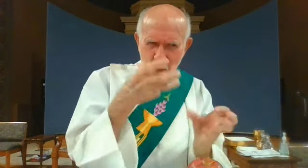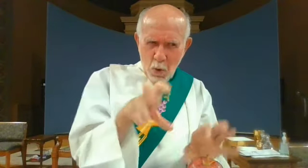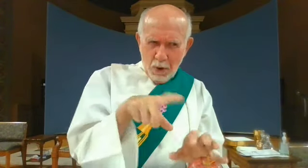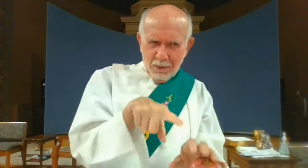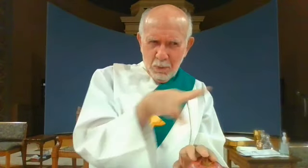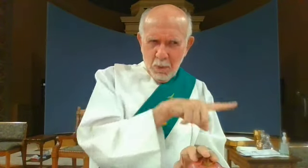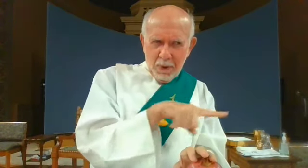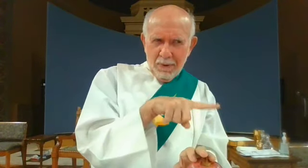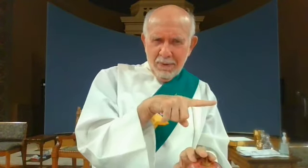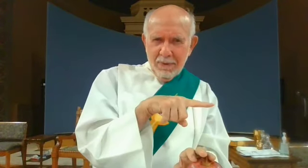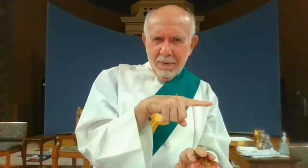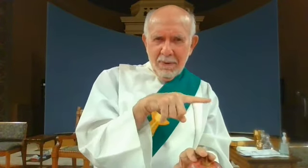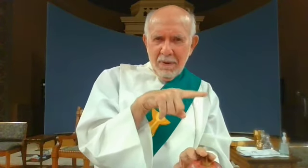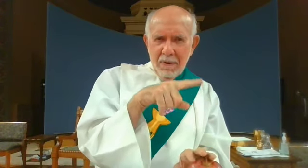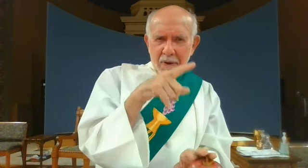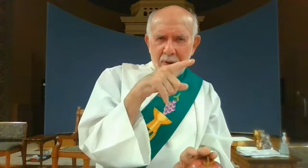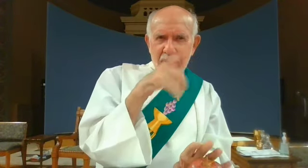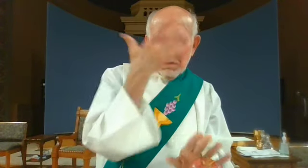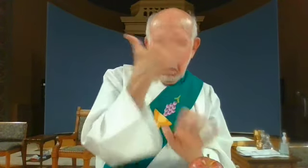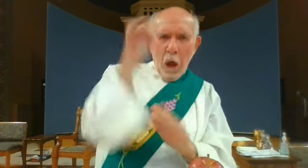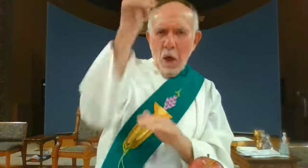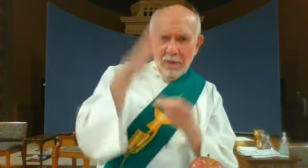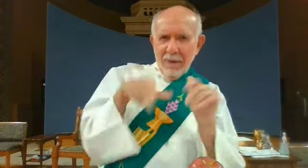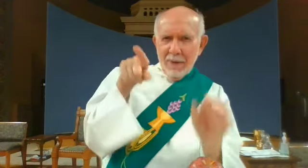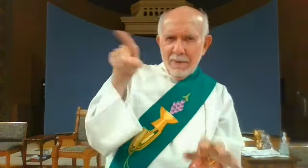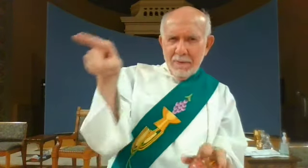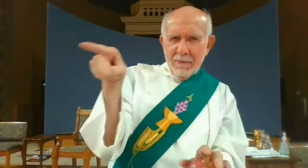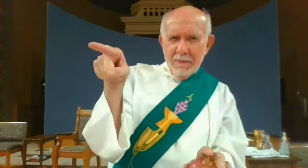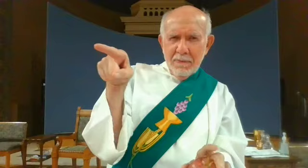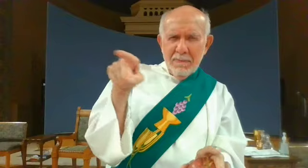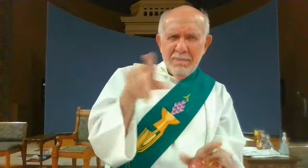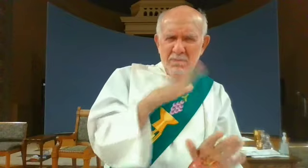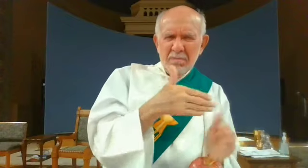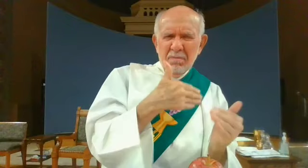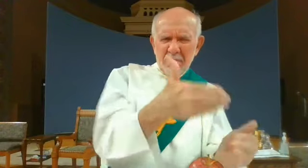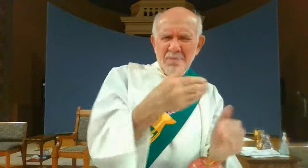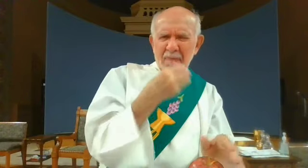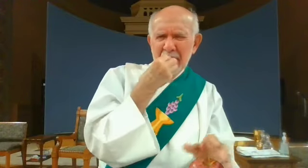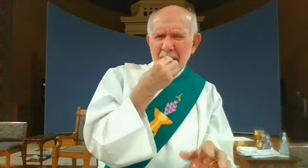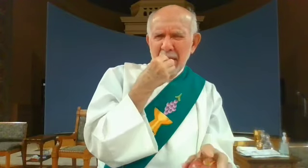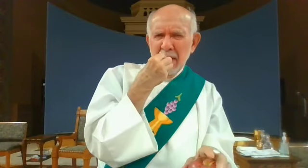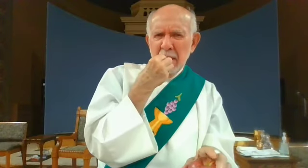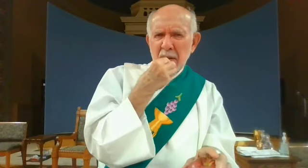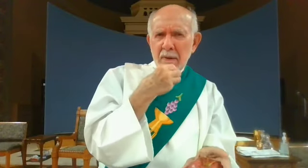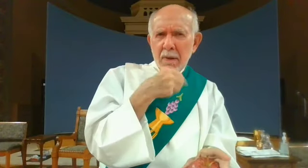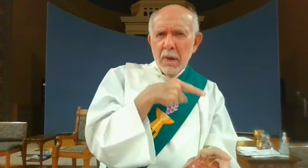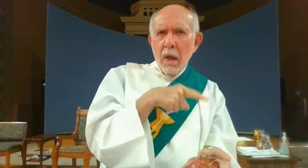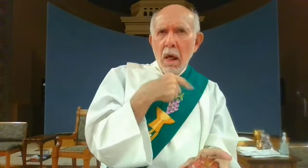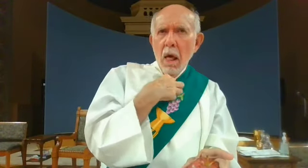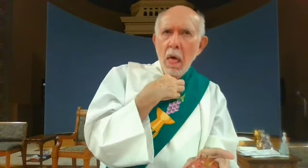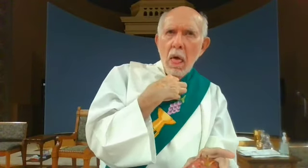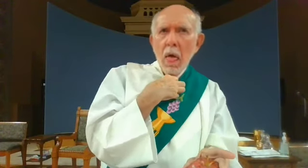God doesn't want you to be smarter than him go on eat eat the fruit